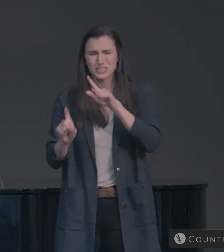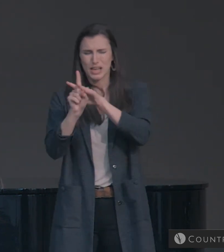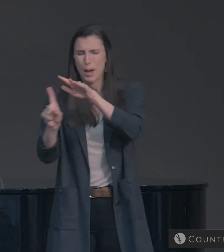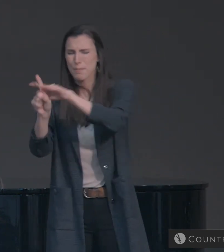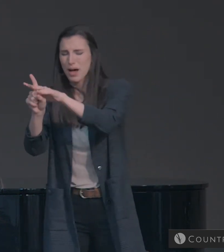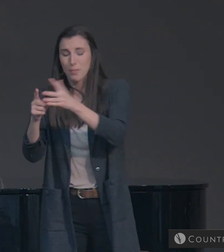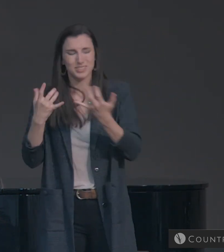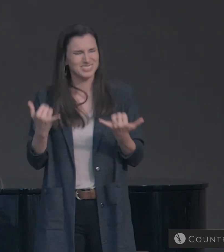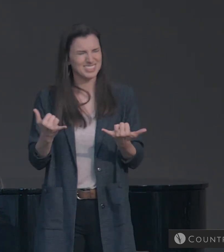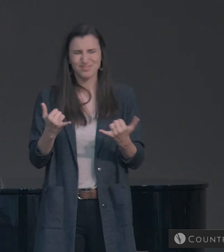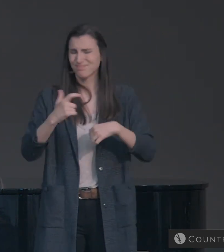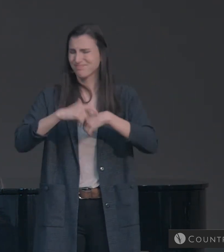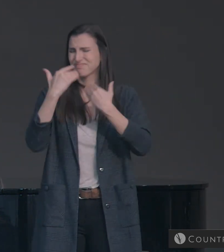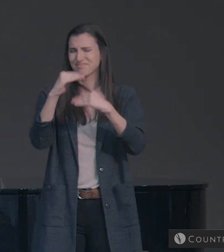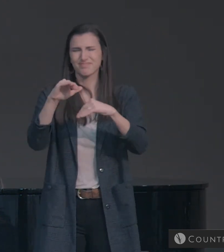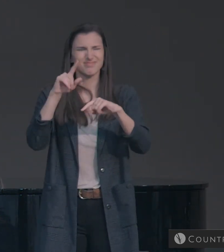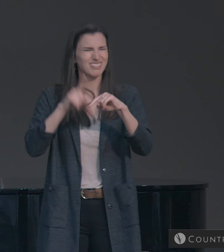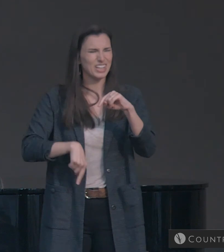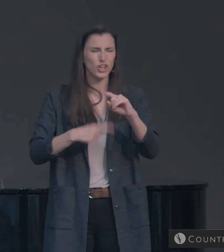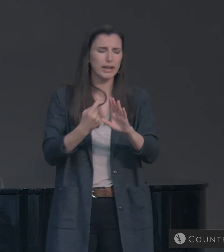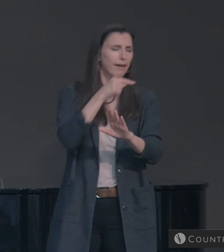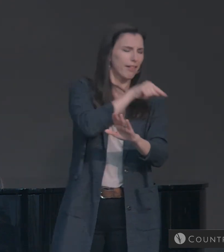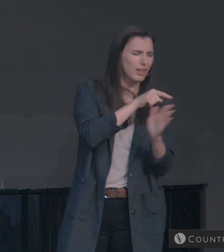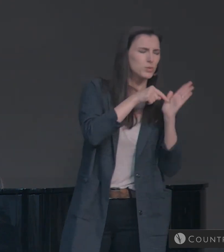fully understand.